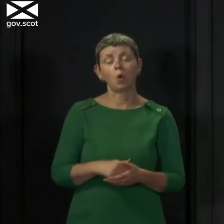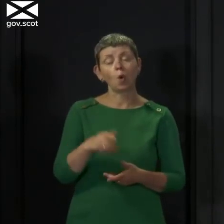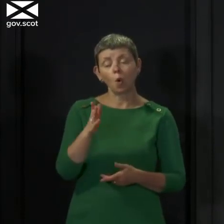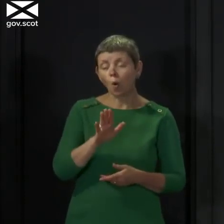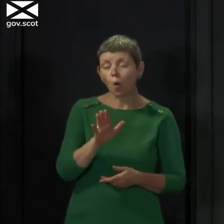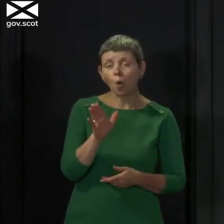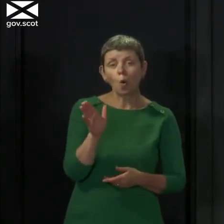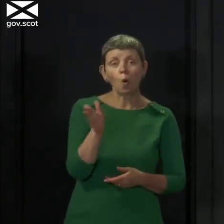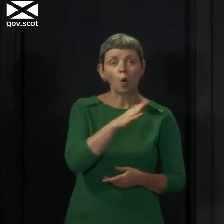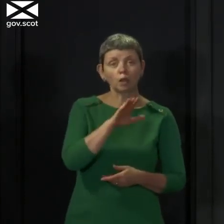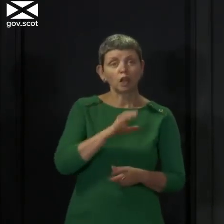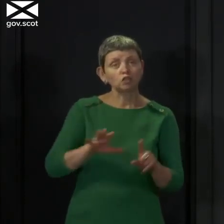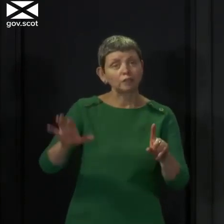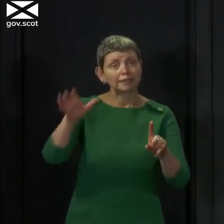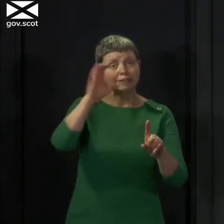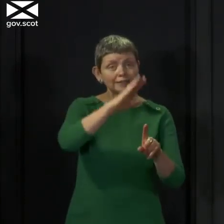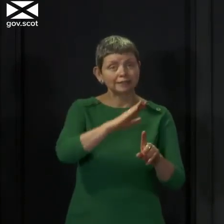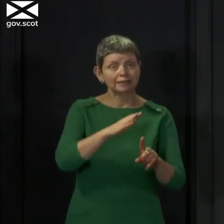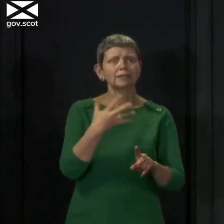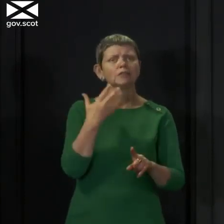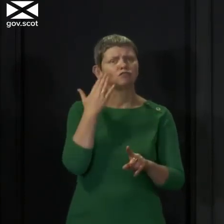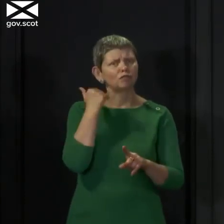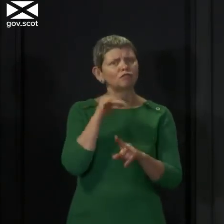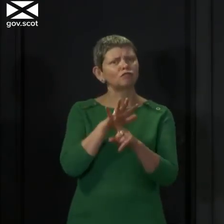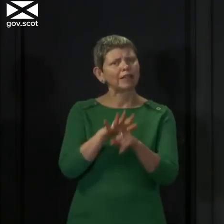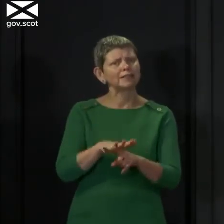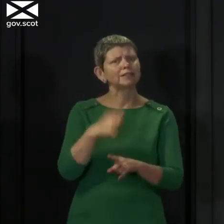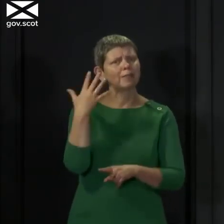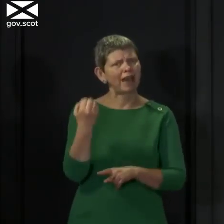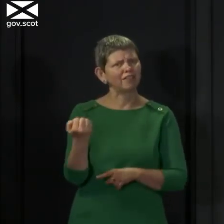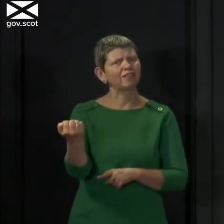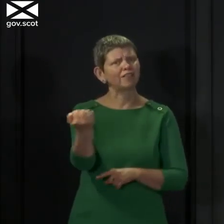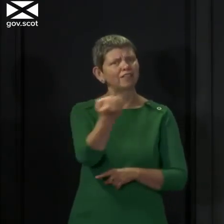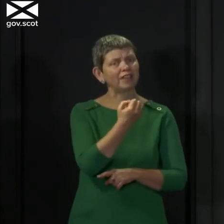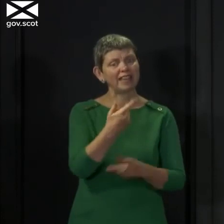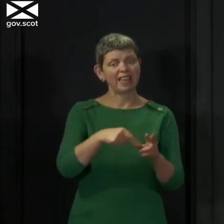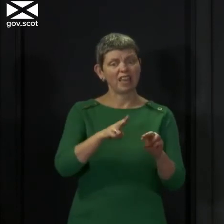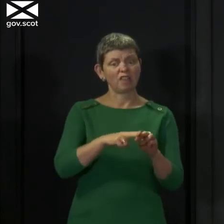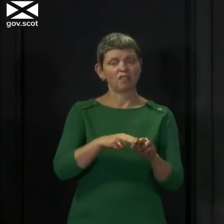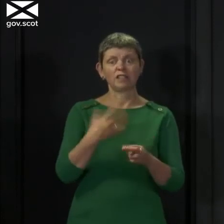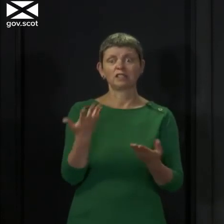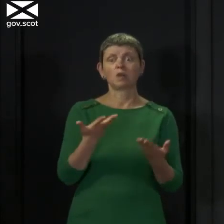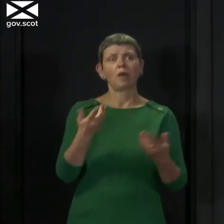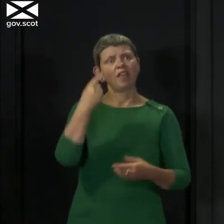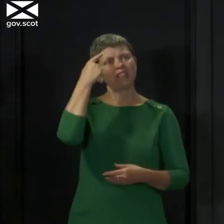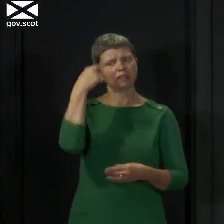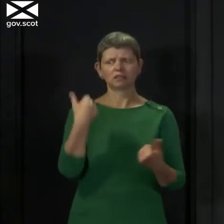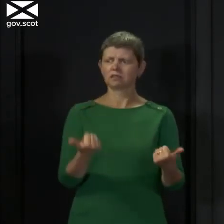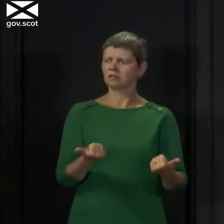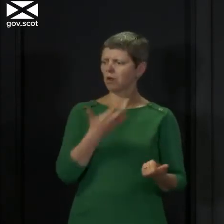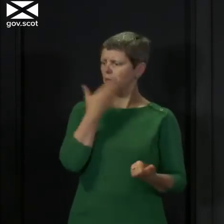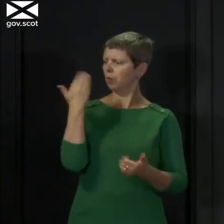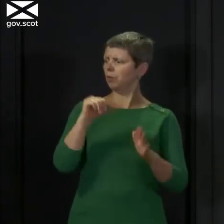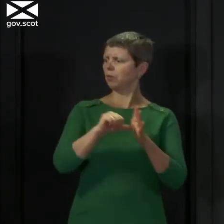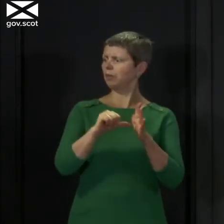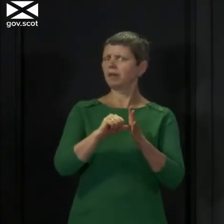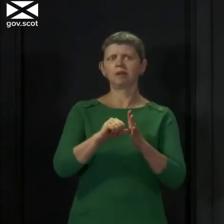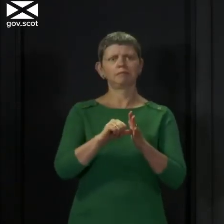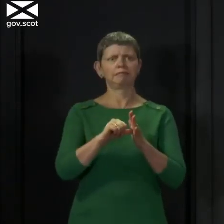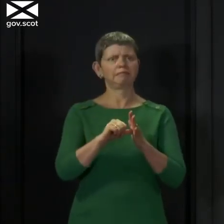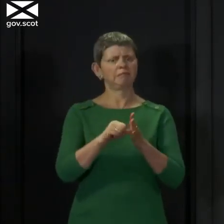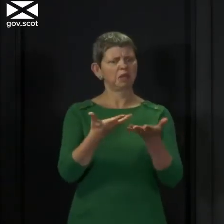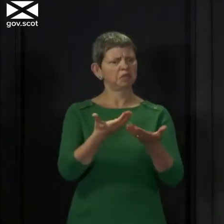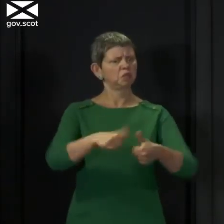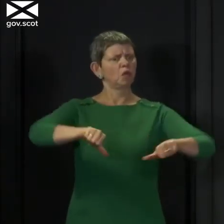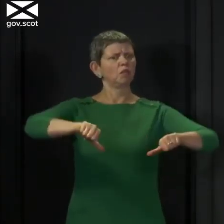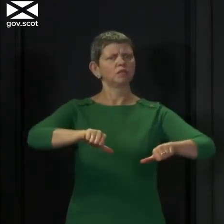And any country that thinks it is or thinks it has solved the problem is actually potentially making that problem worse by